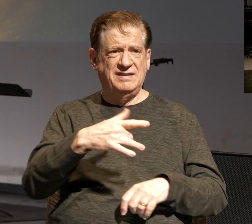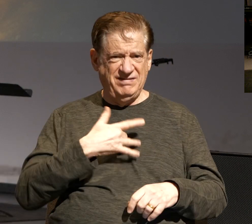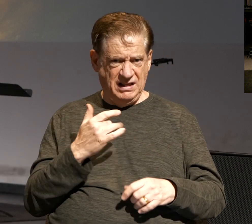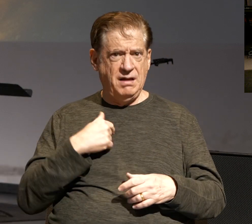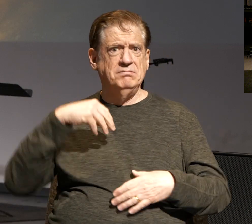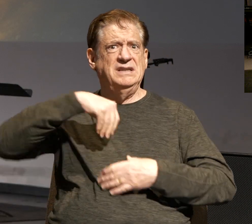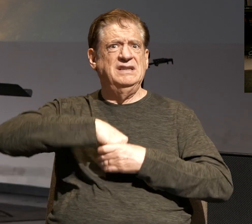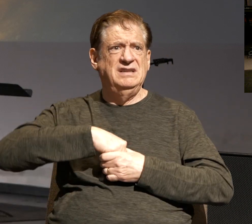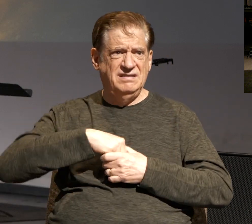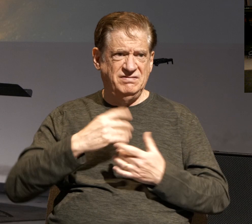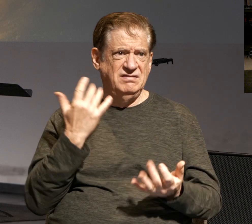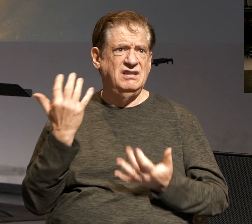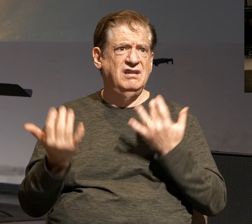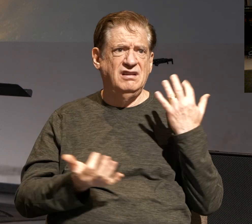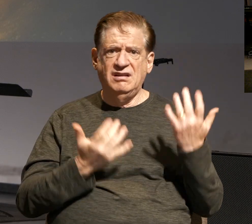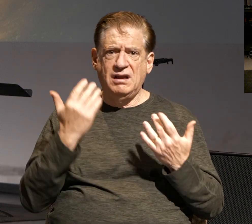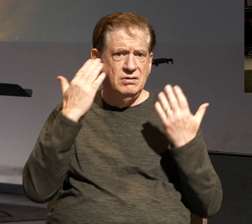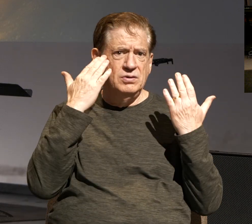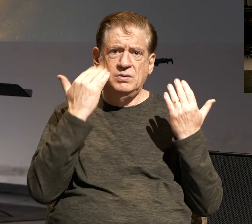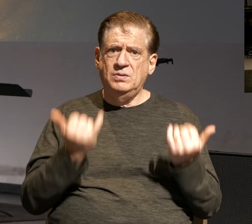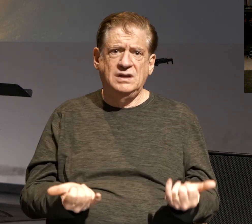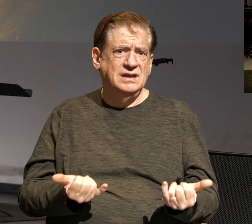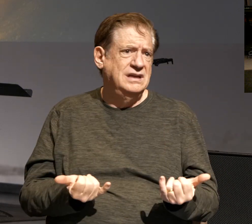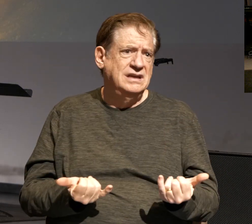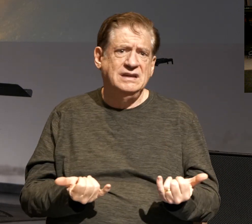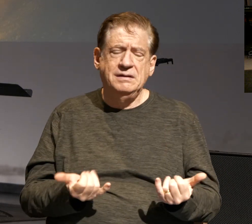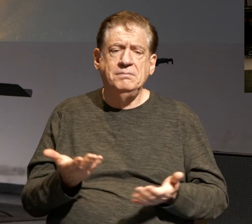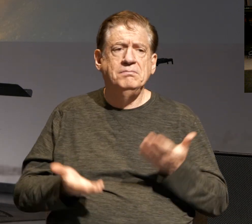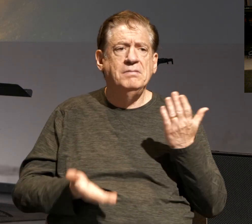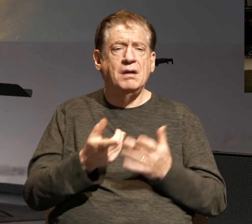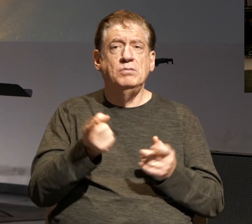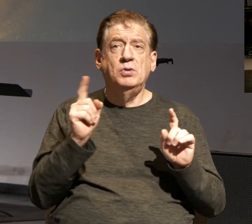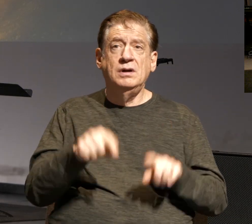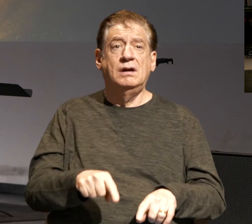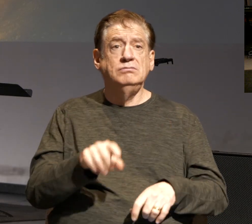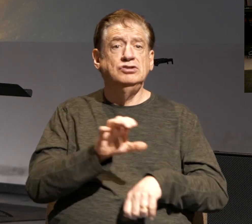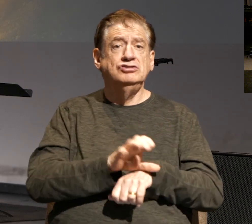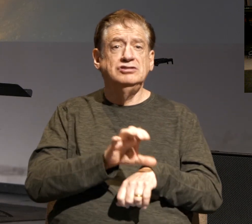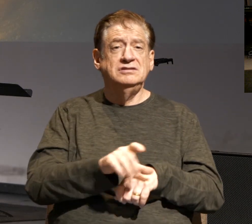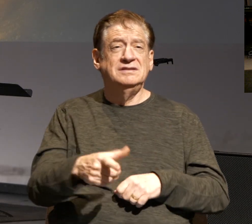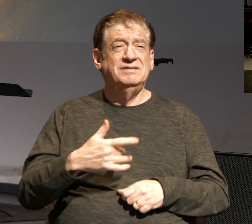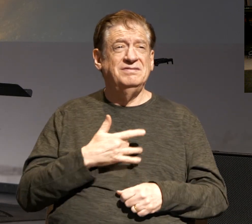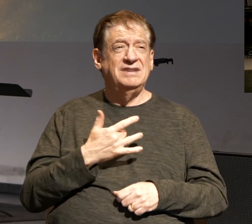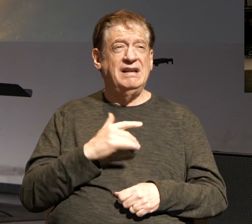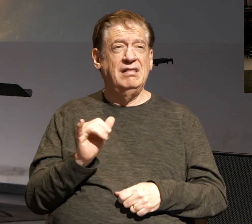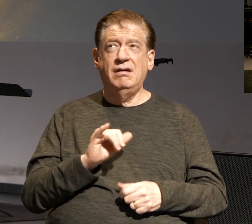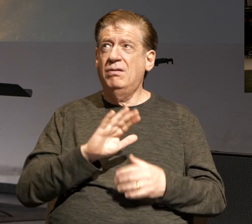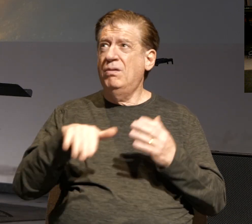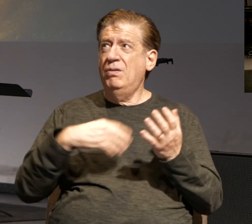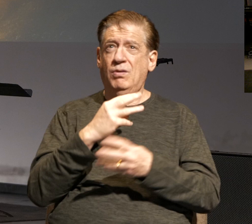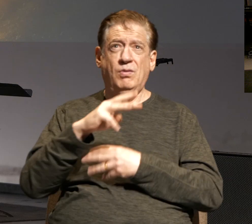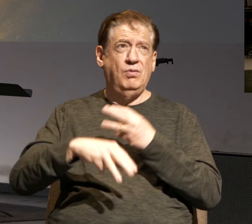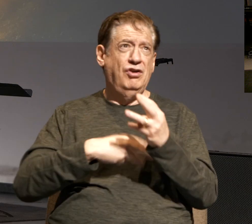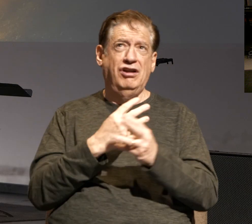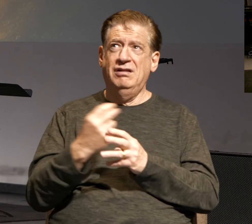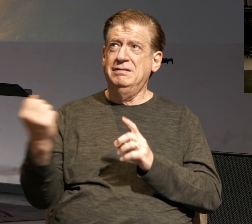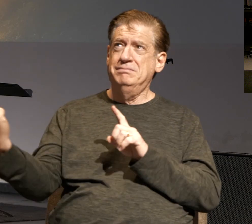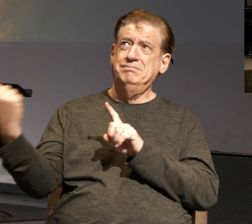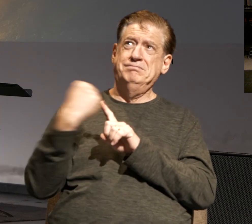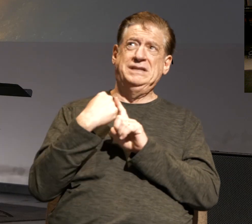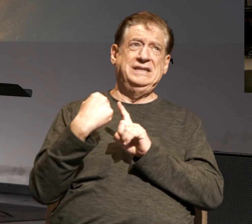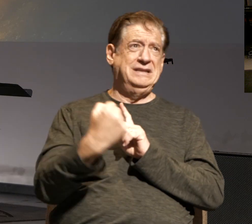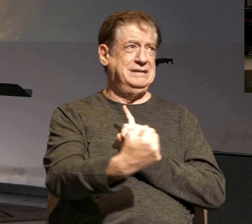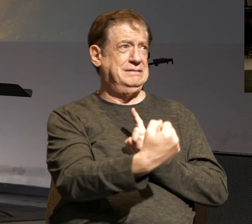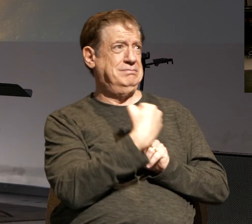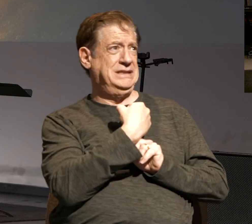in the fire and you don't know why. Maybe you came to church today and you feel like the whole world's just beating me with hammers and